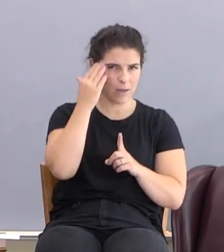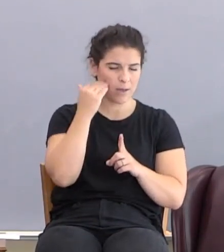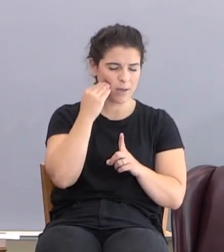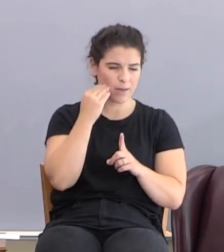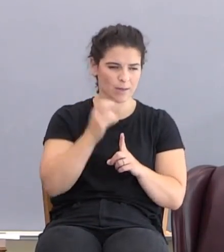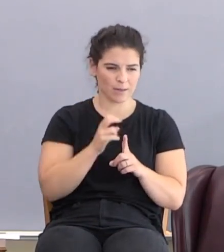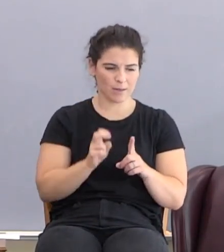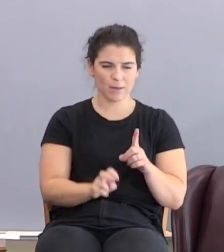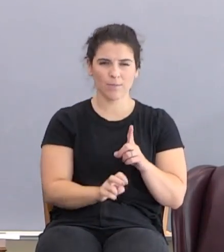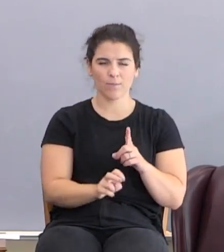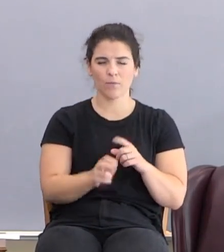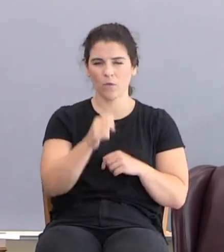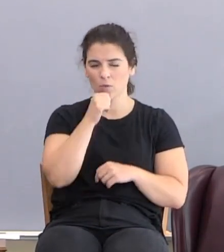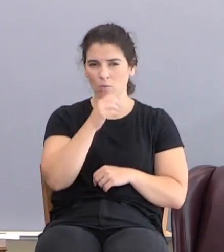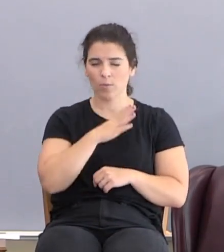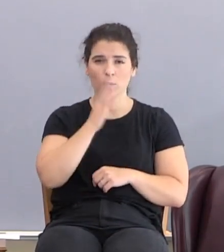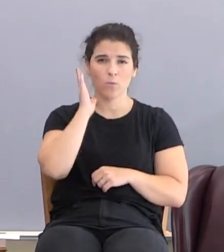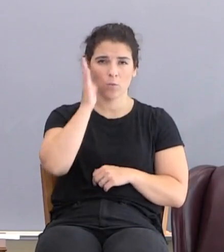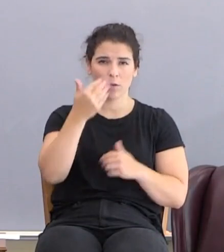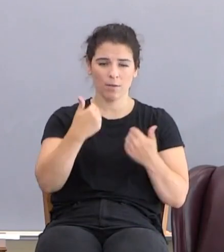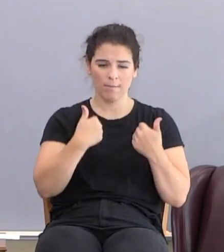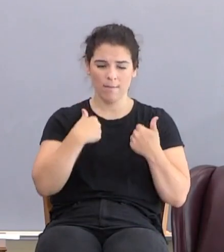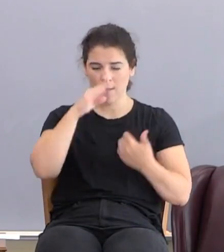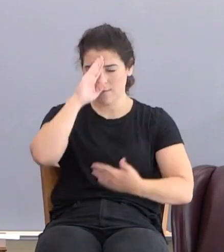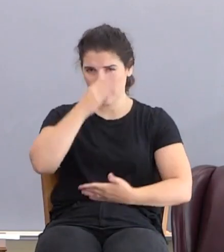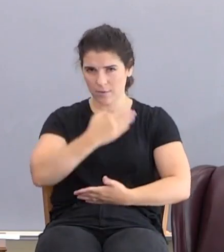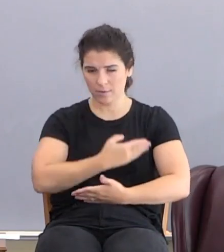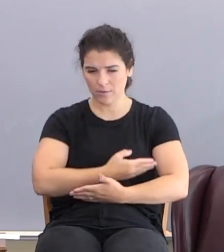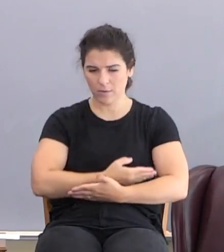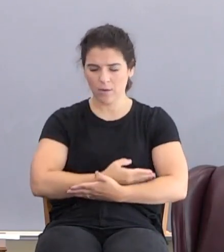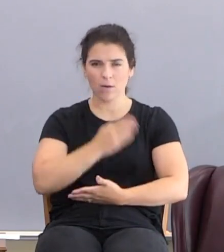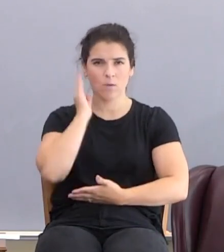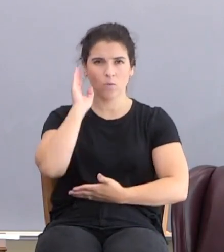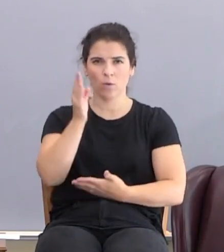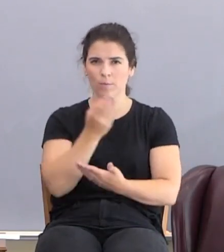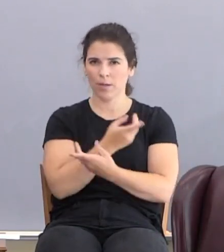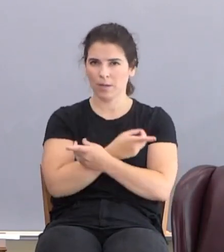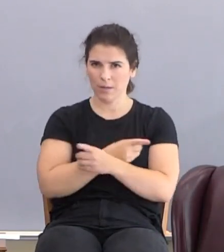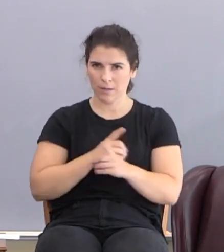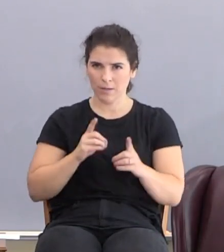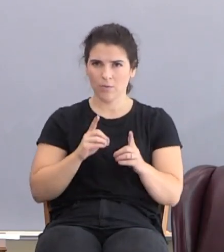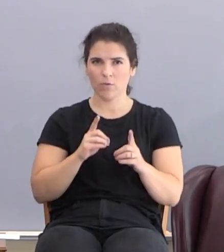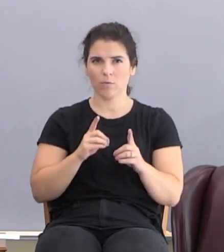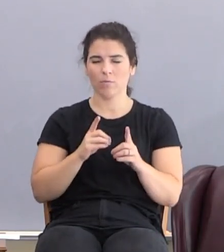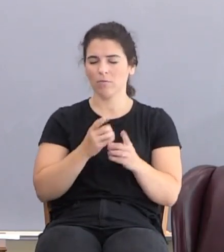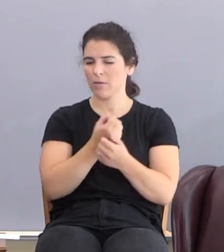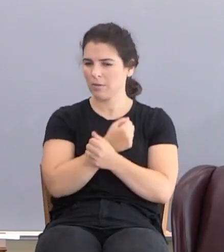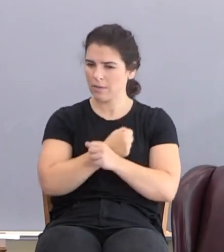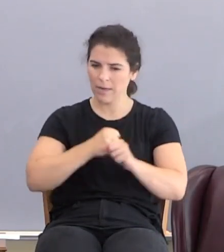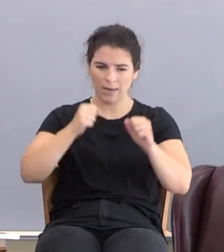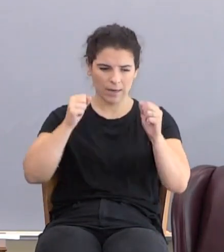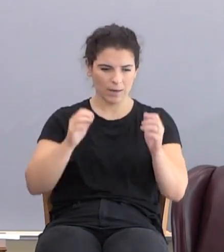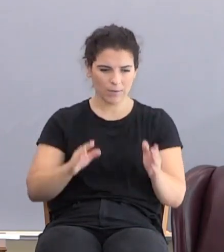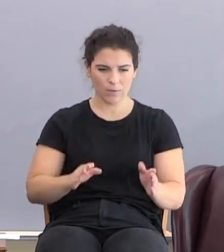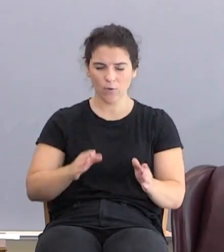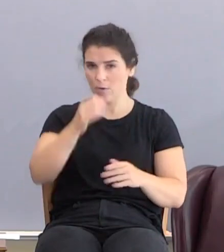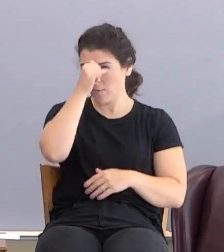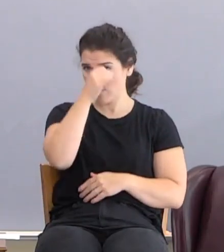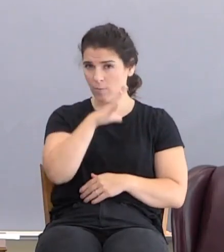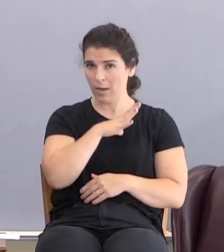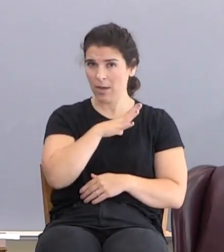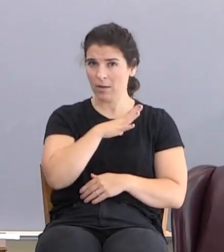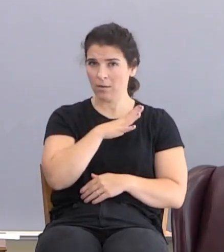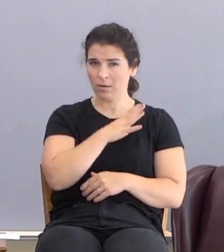The woman's going to have a son that's going to be the deliverer of mankind from sin, from satanic